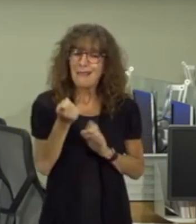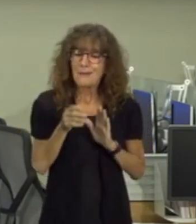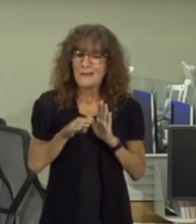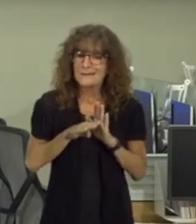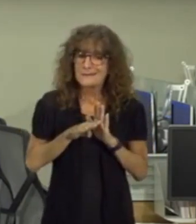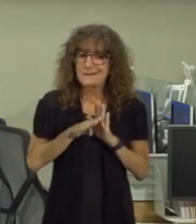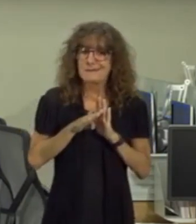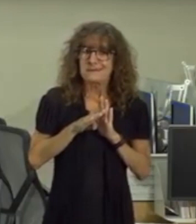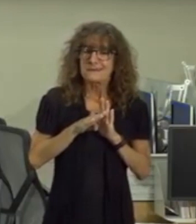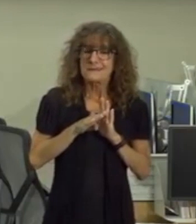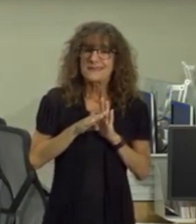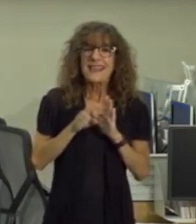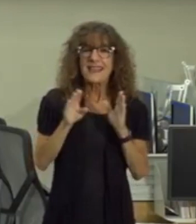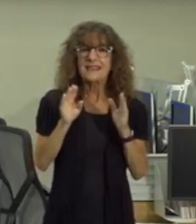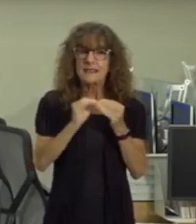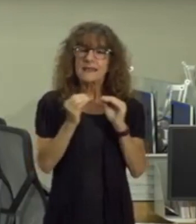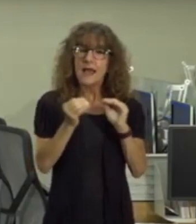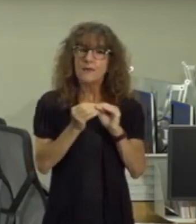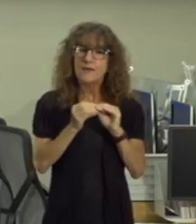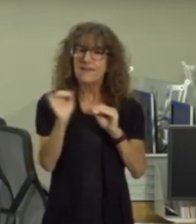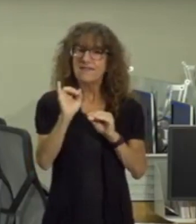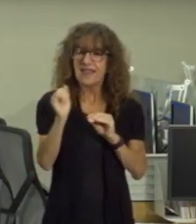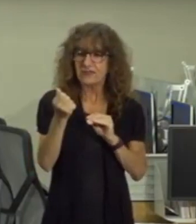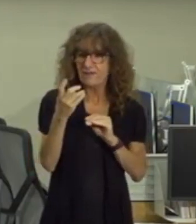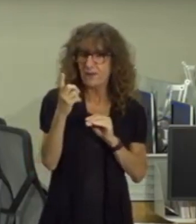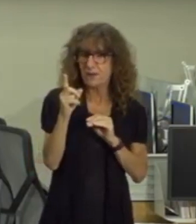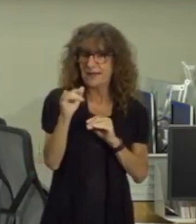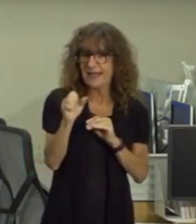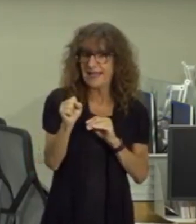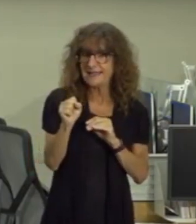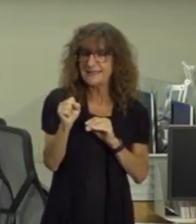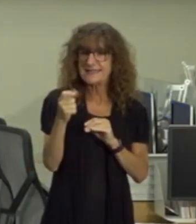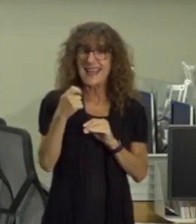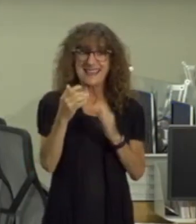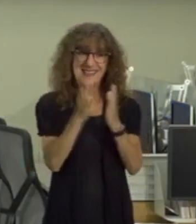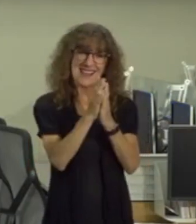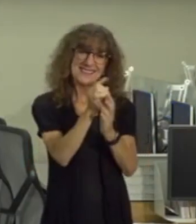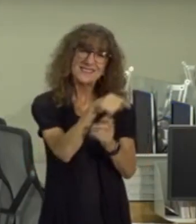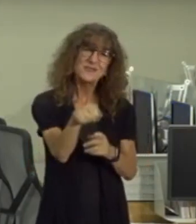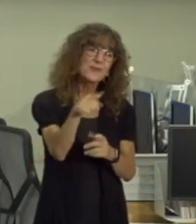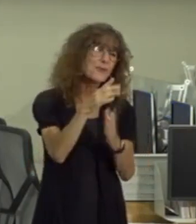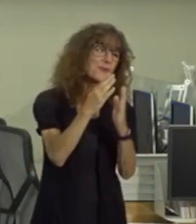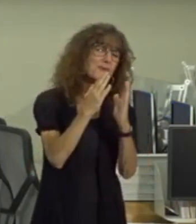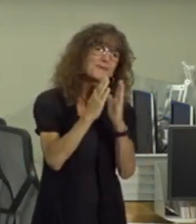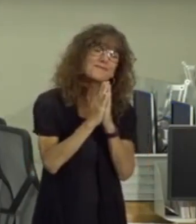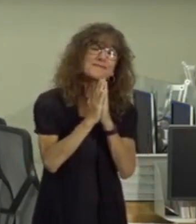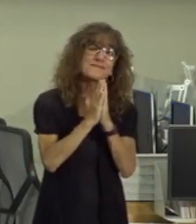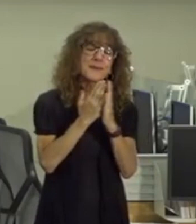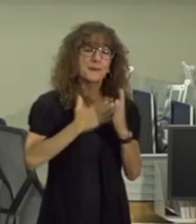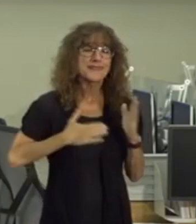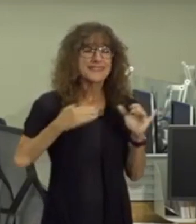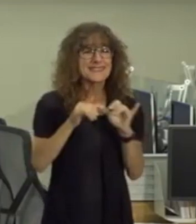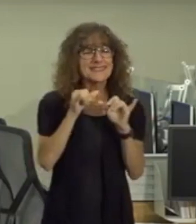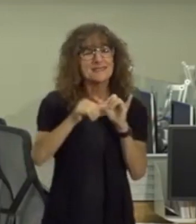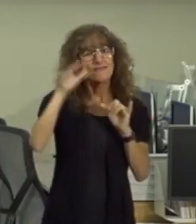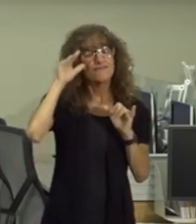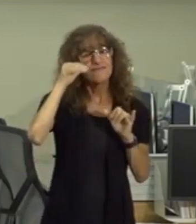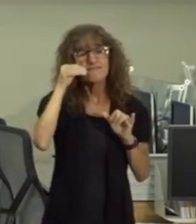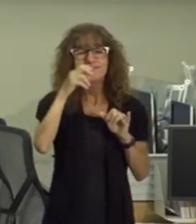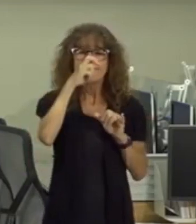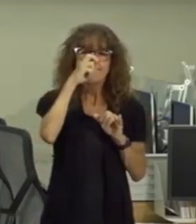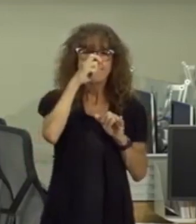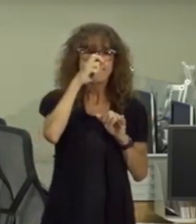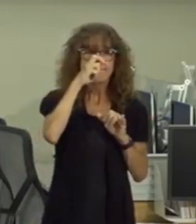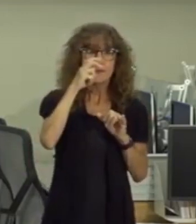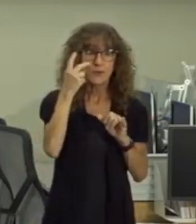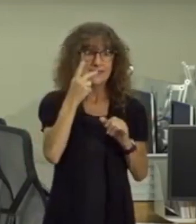increase in the rate of infection over the past few days uh I have to just ask everybody please remain vigilant uh we are concerned we'll see what